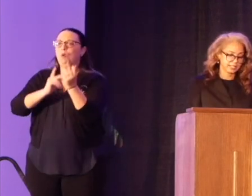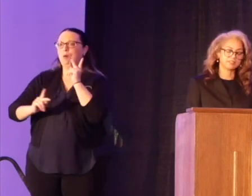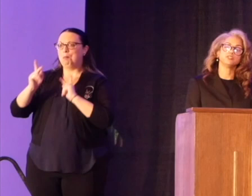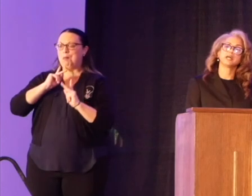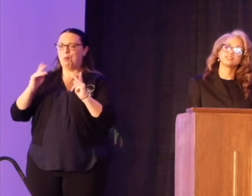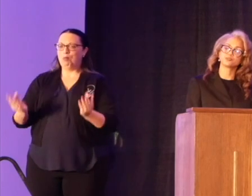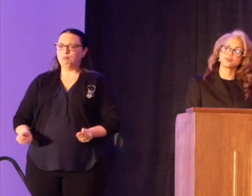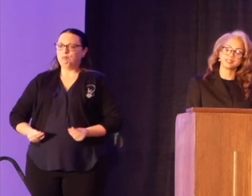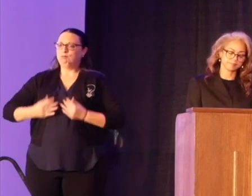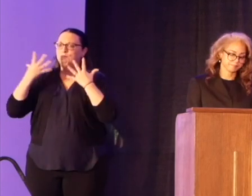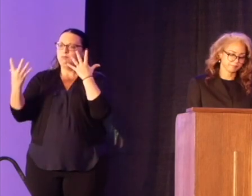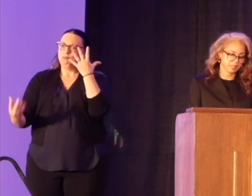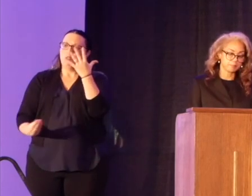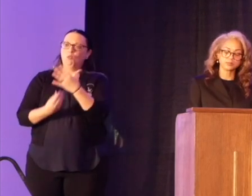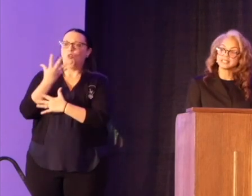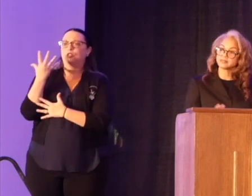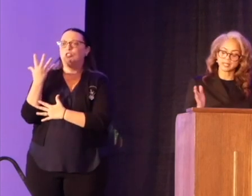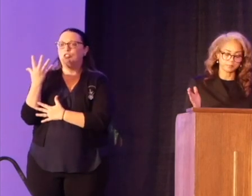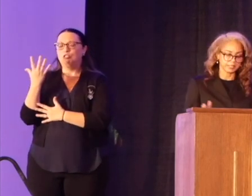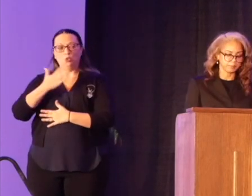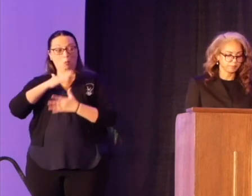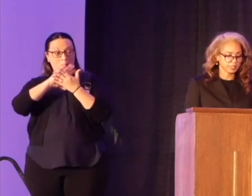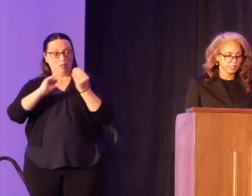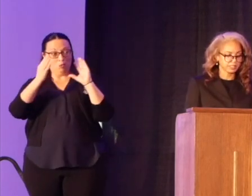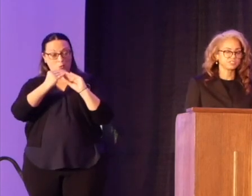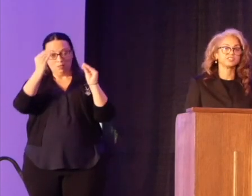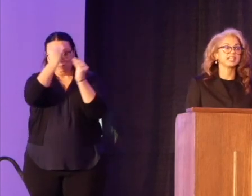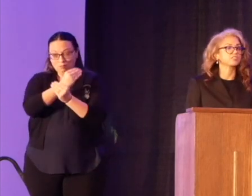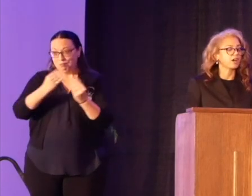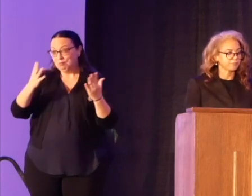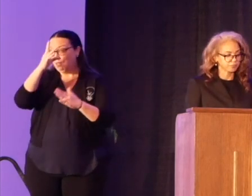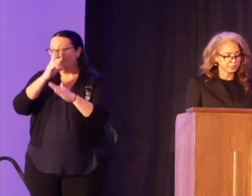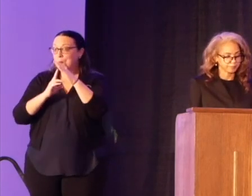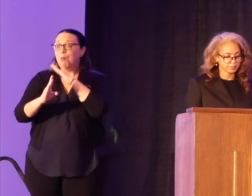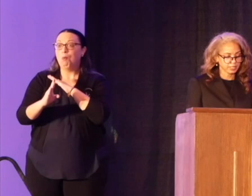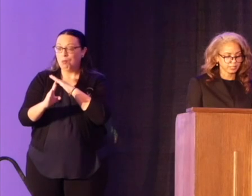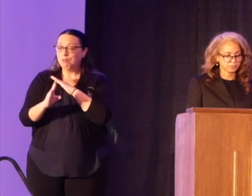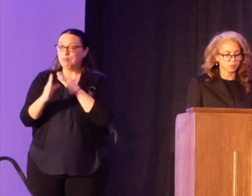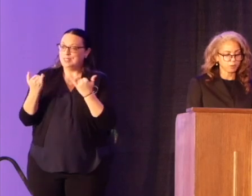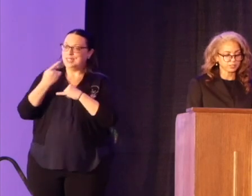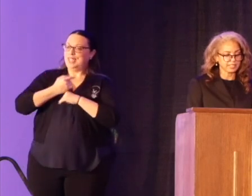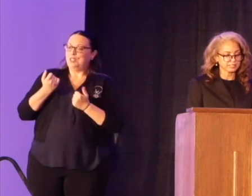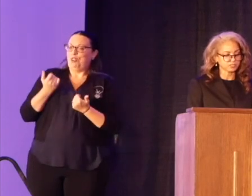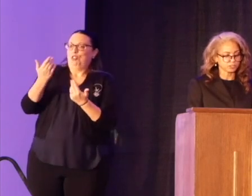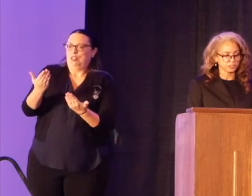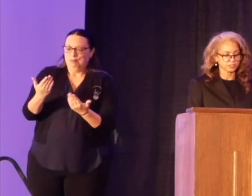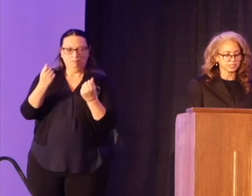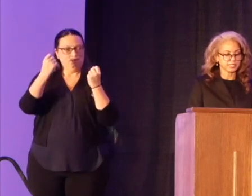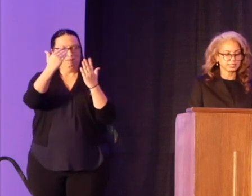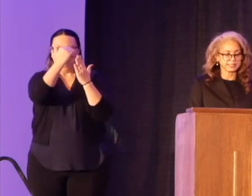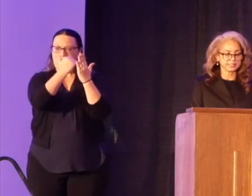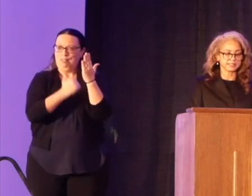I give you my story, humble as it may be. It is today's offering. It is fraught with lessons